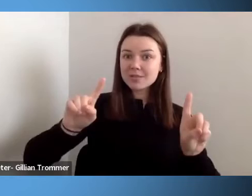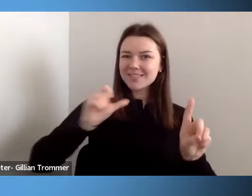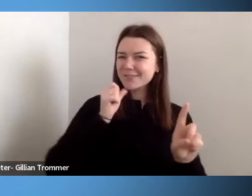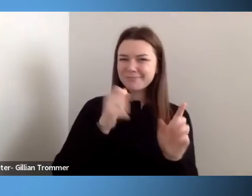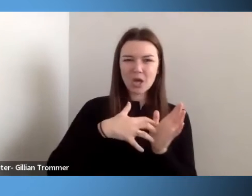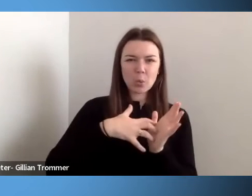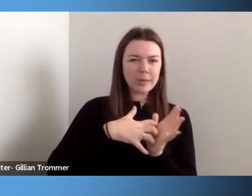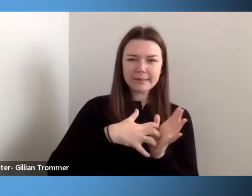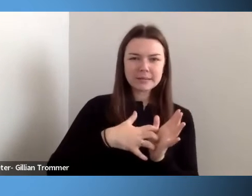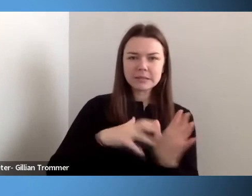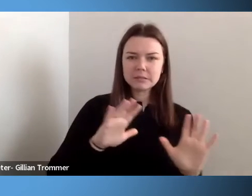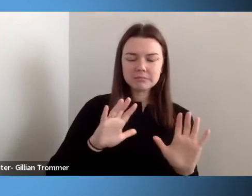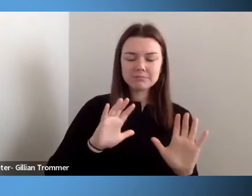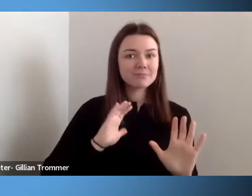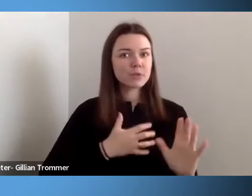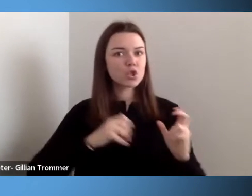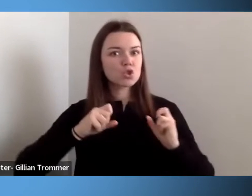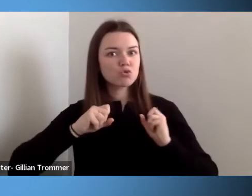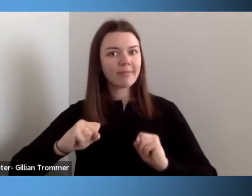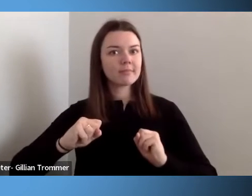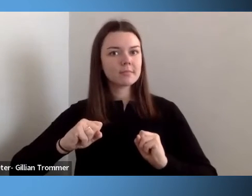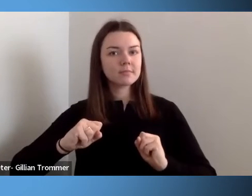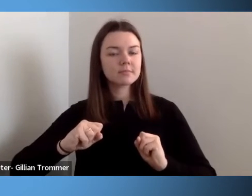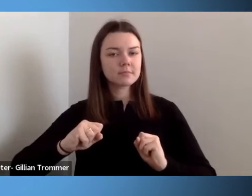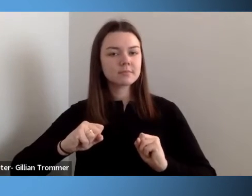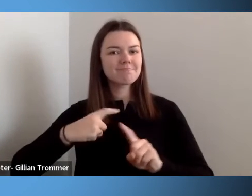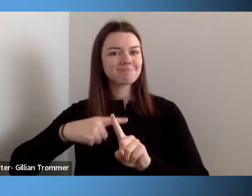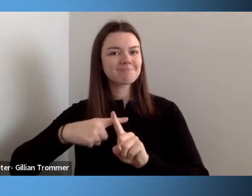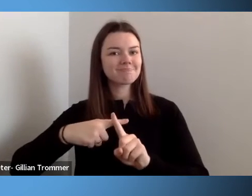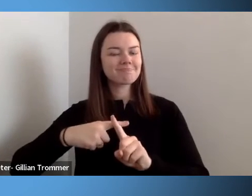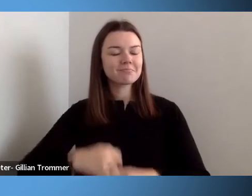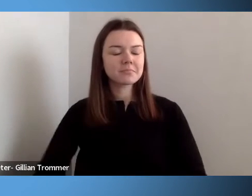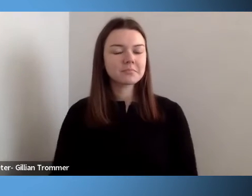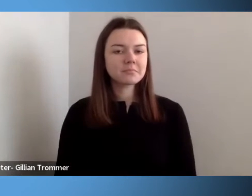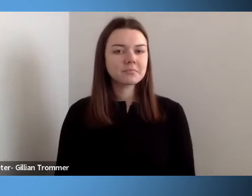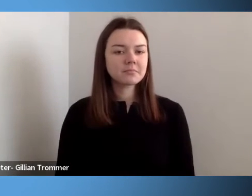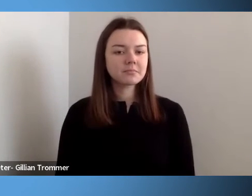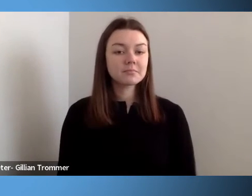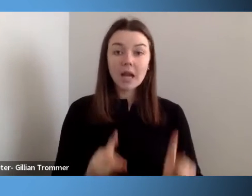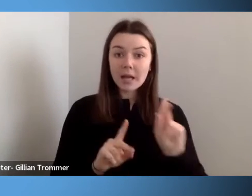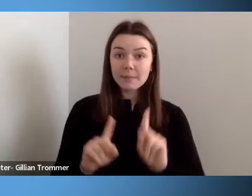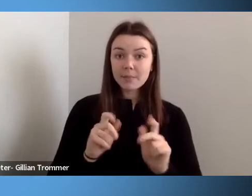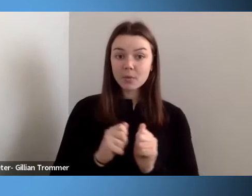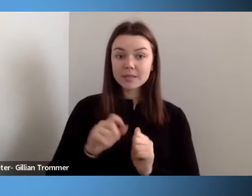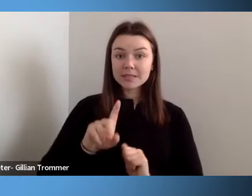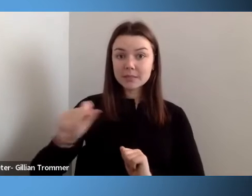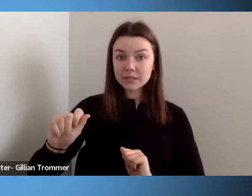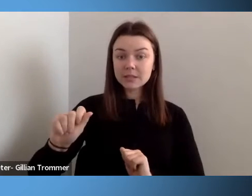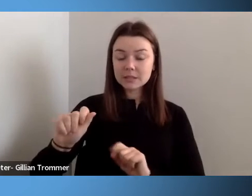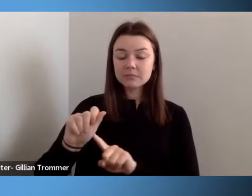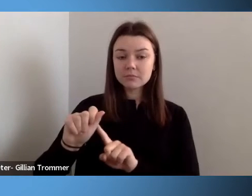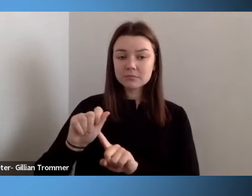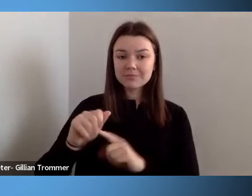strengths. We, persons with disabilities, have a lifetime of solving